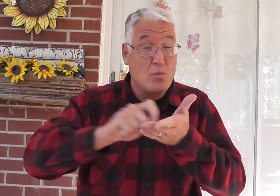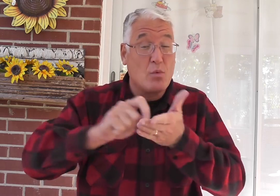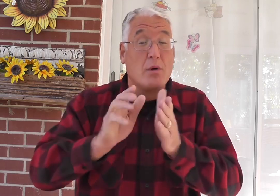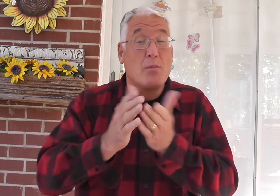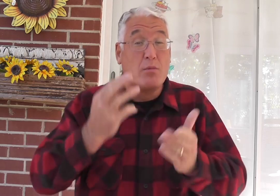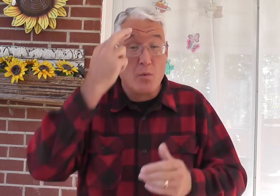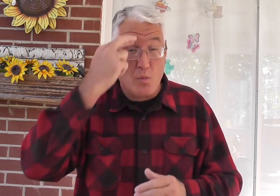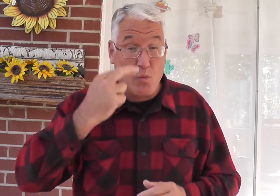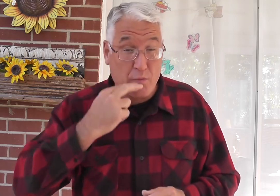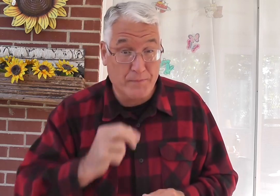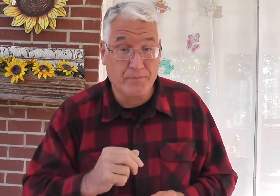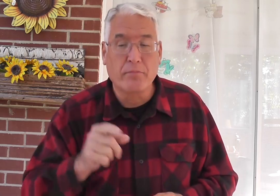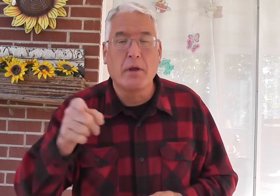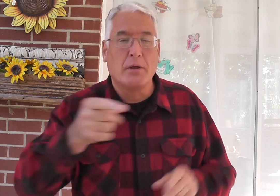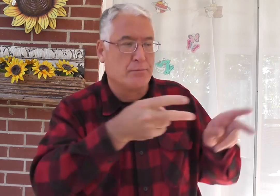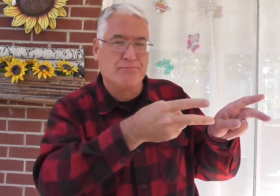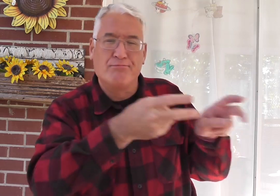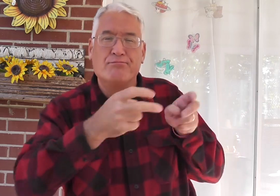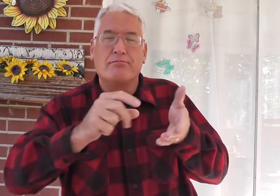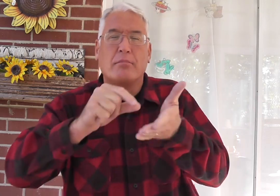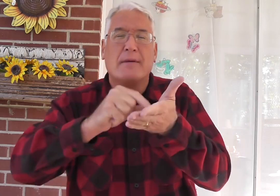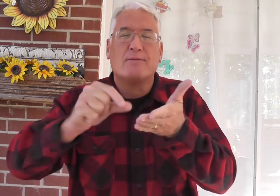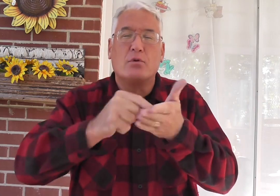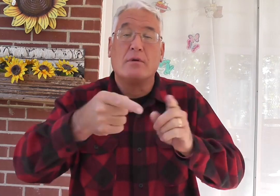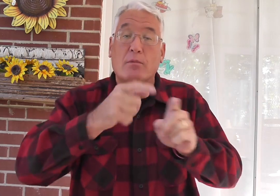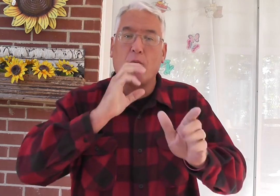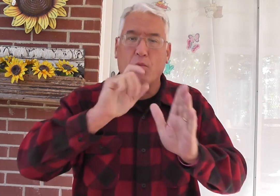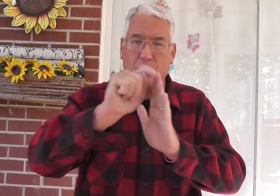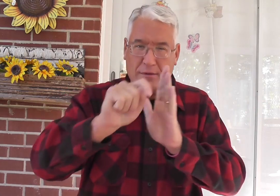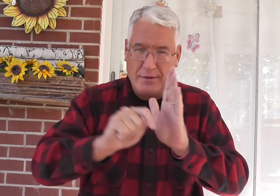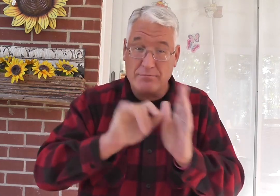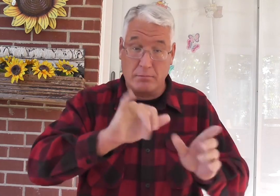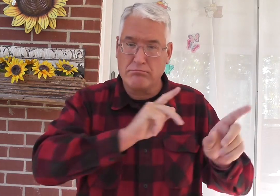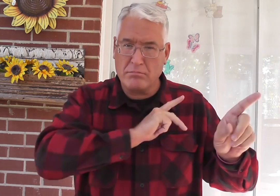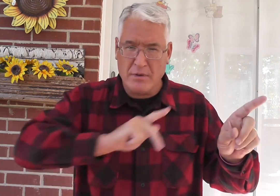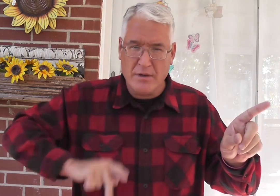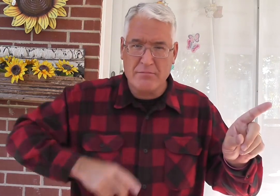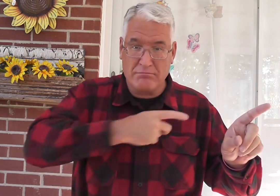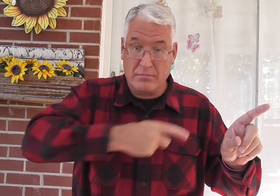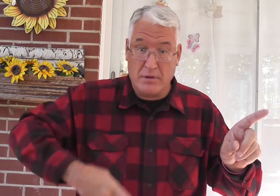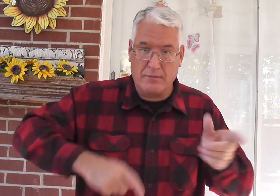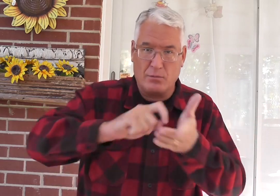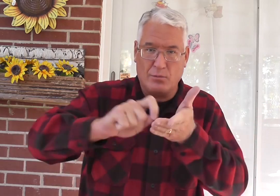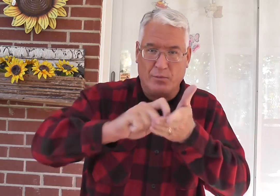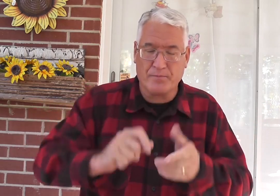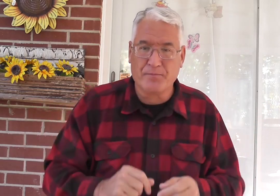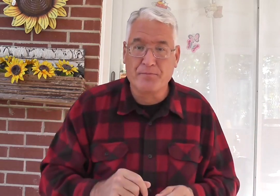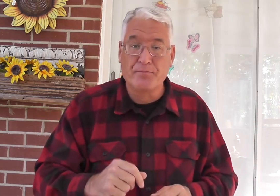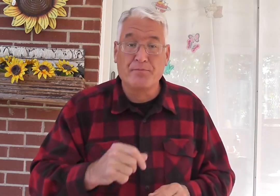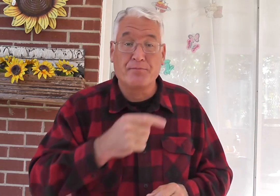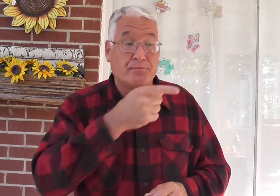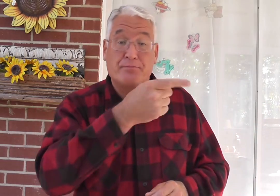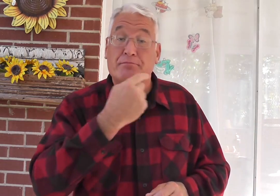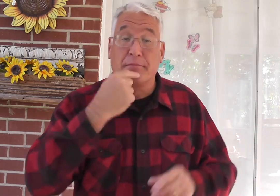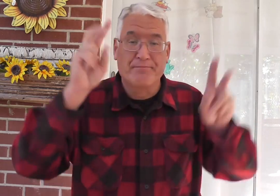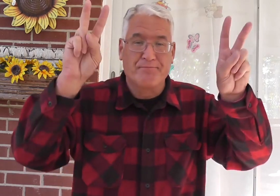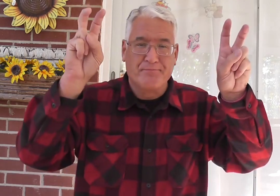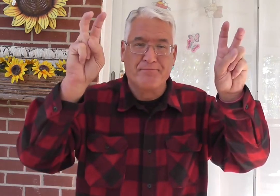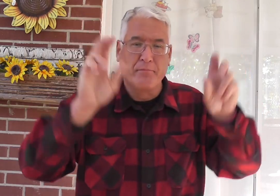Paul, he's writing this letter, of course, to the ancient Romans, and he's pulling out some scripture from the Old Testament, from something